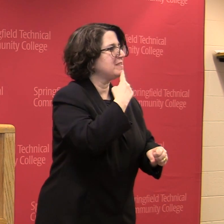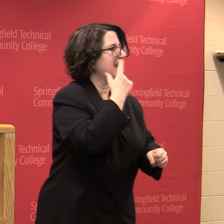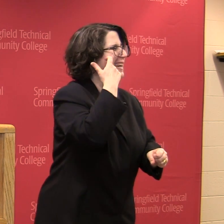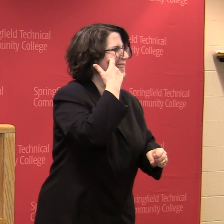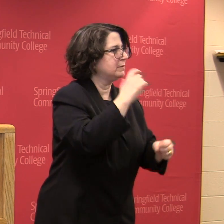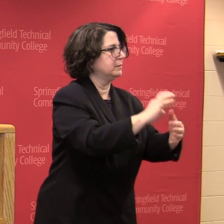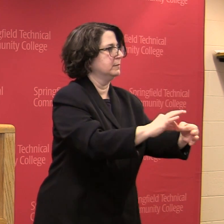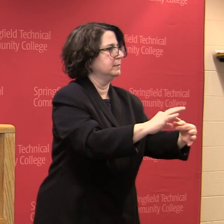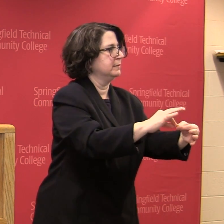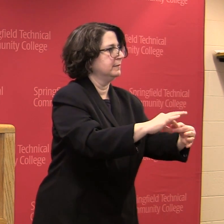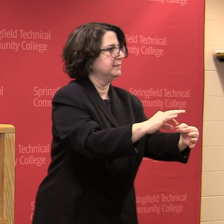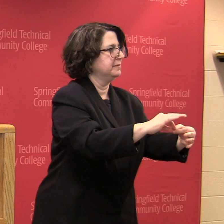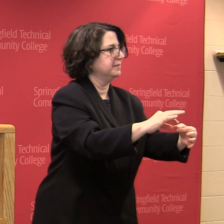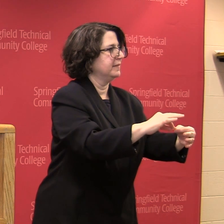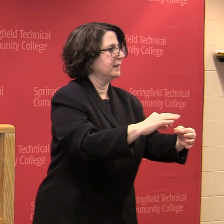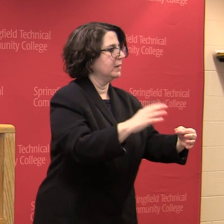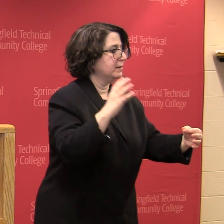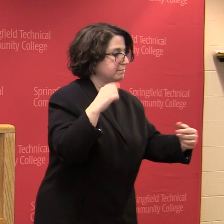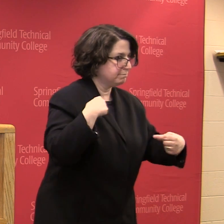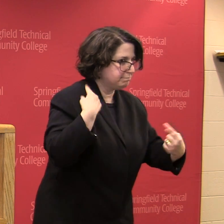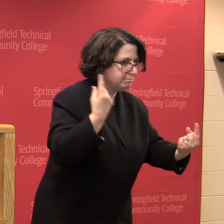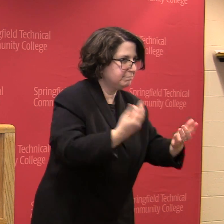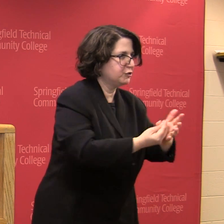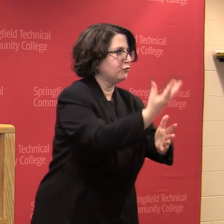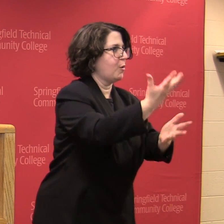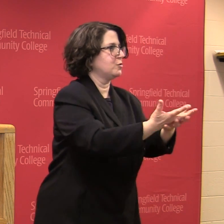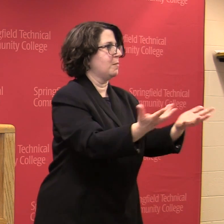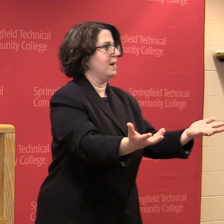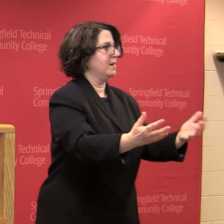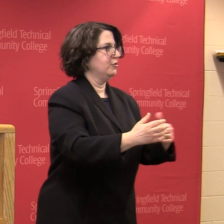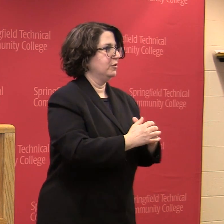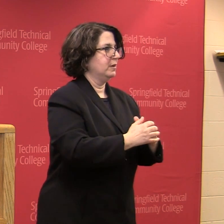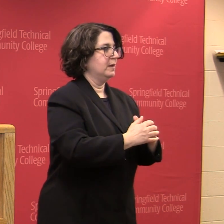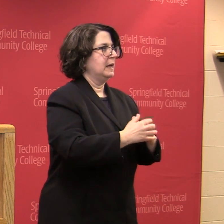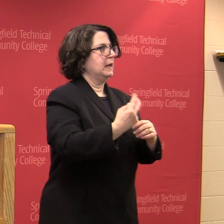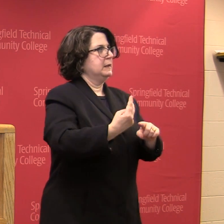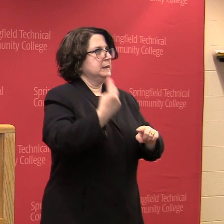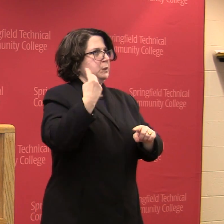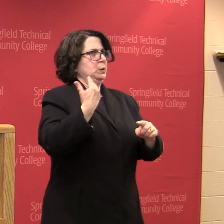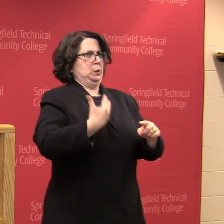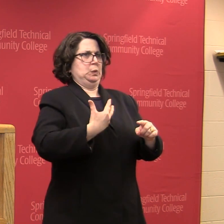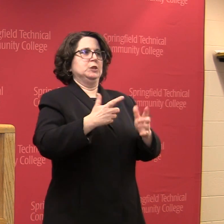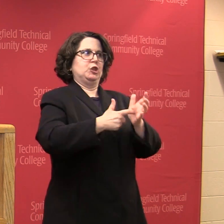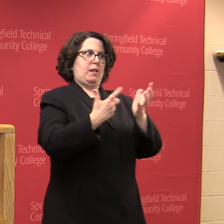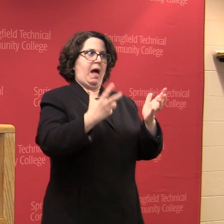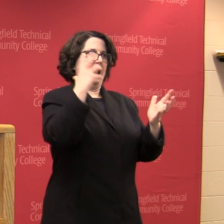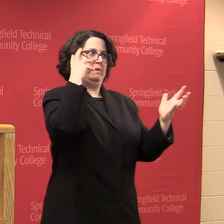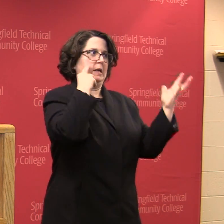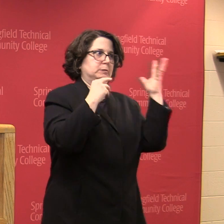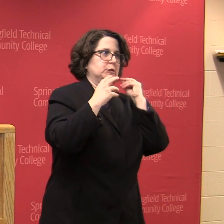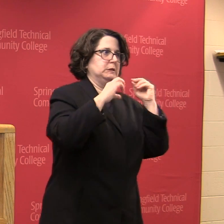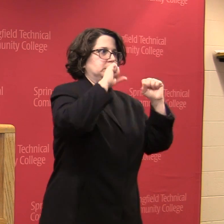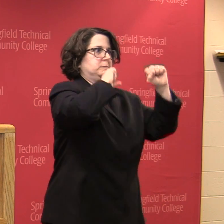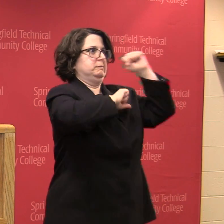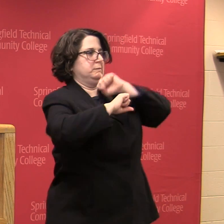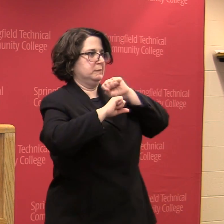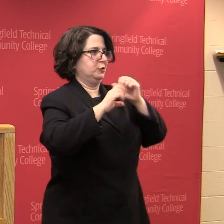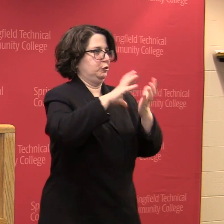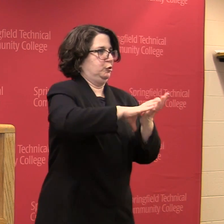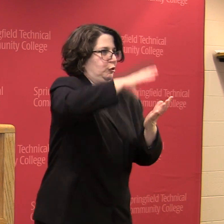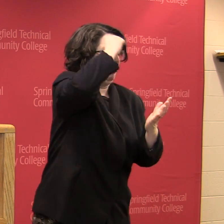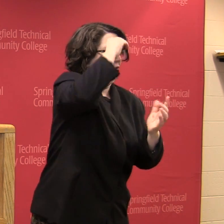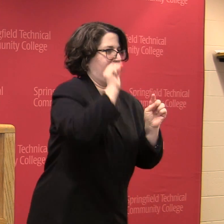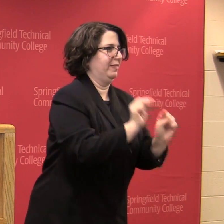growth has taken place, how much time, and of the experiences I had to go through to learn this. To start, my first